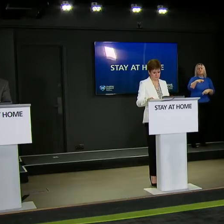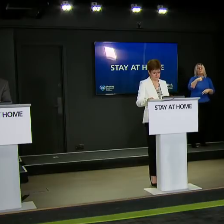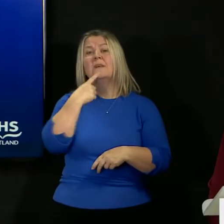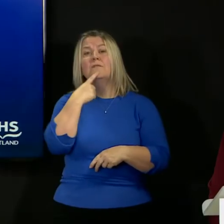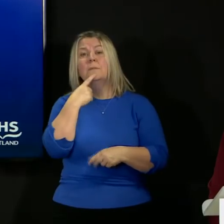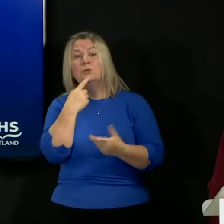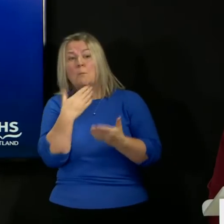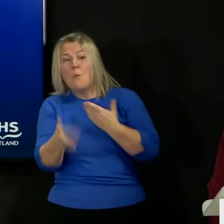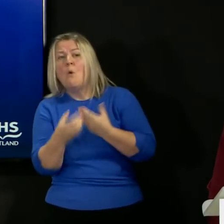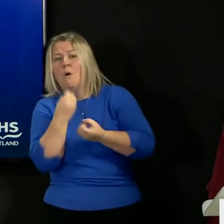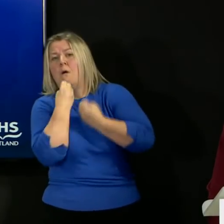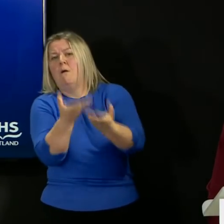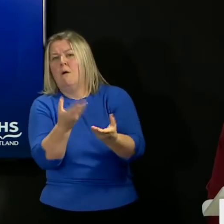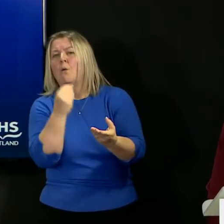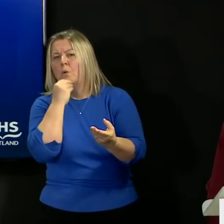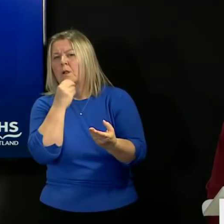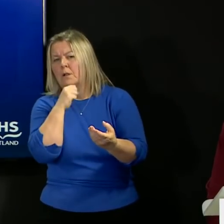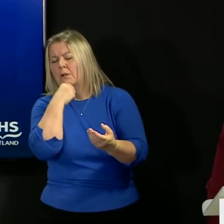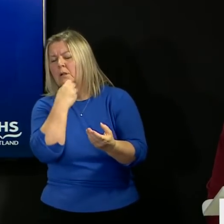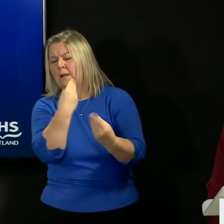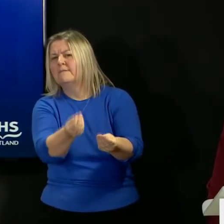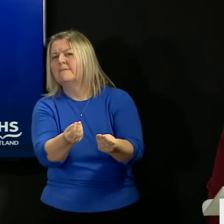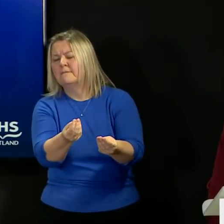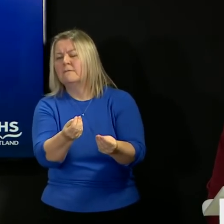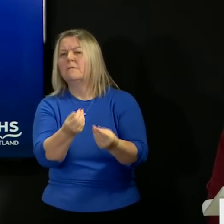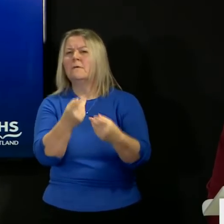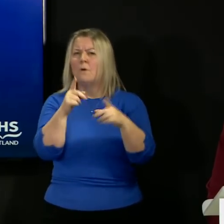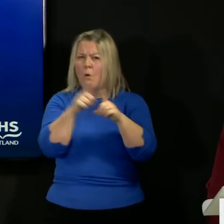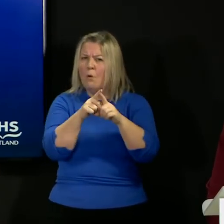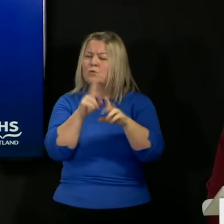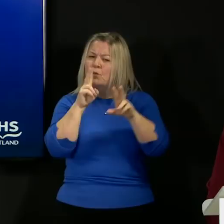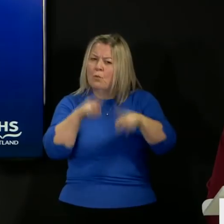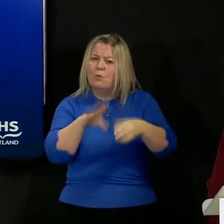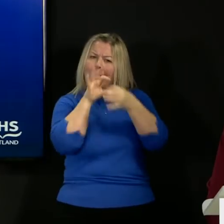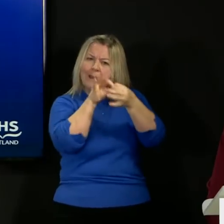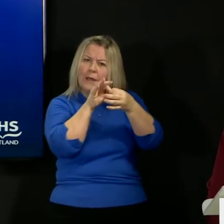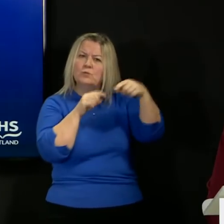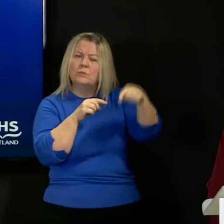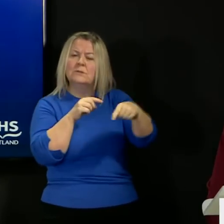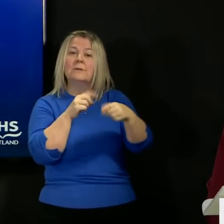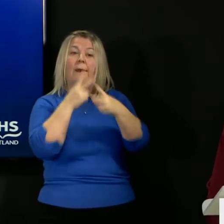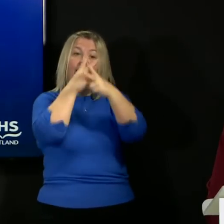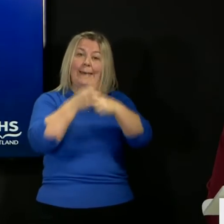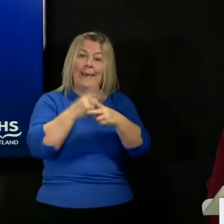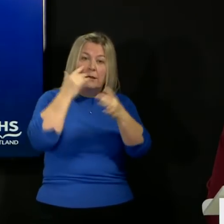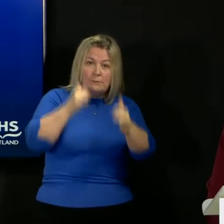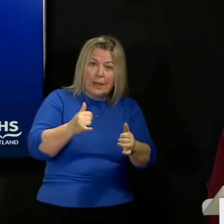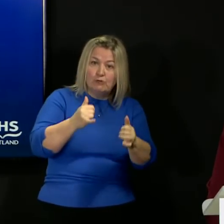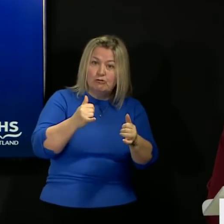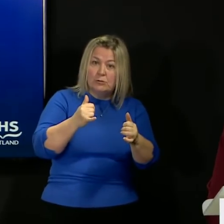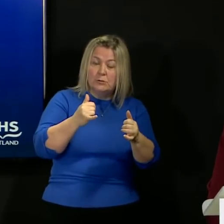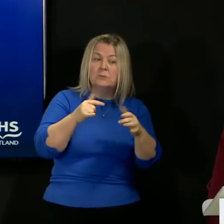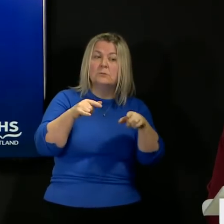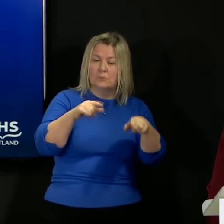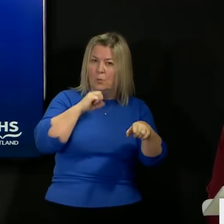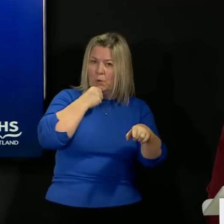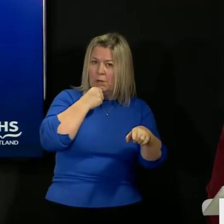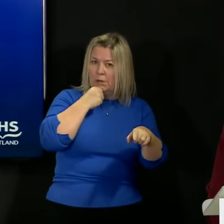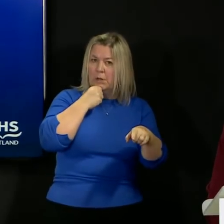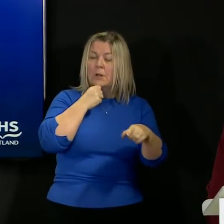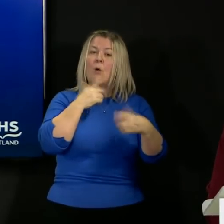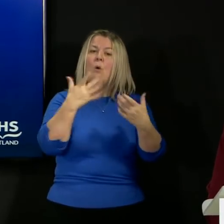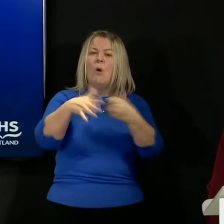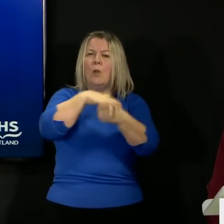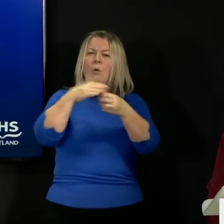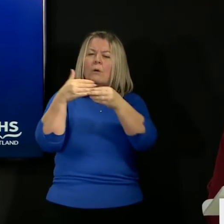to you and we will also be looking at the engagement of both the care inspectorate but also that locally led